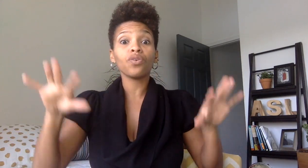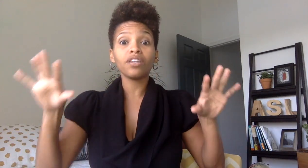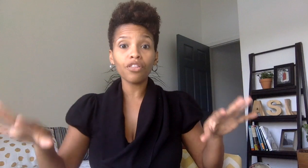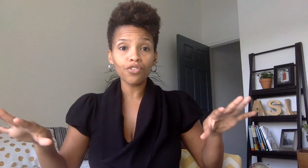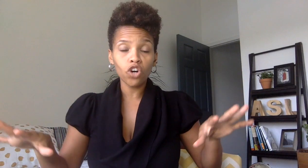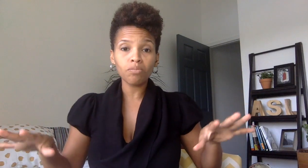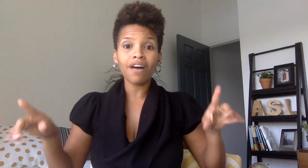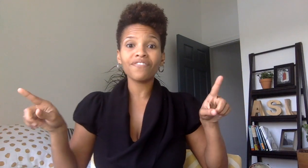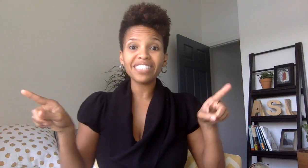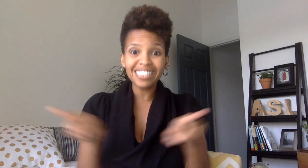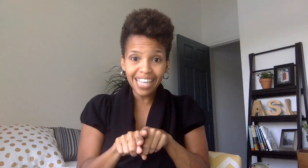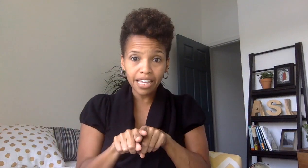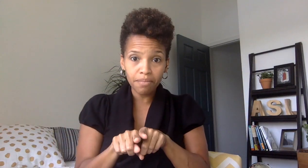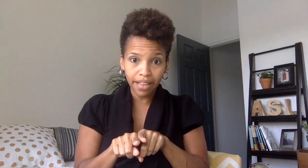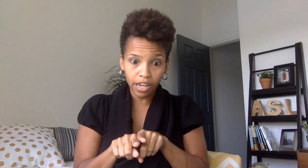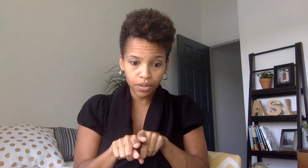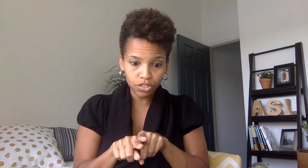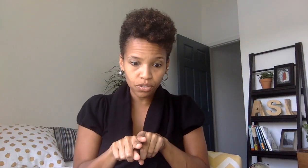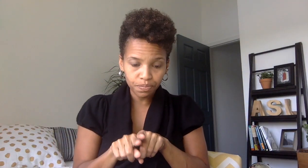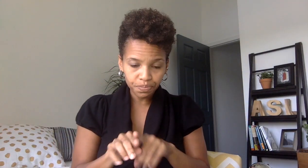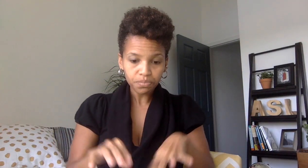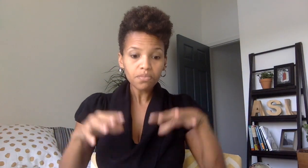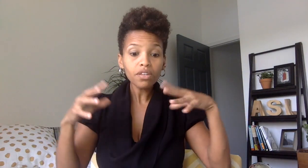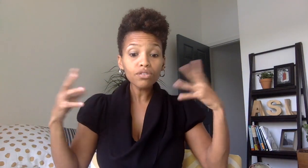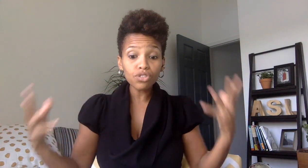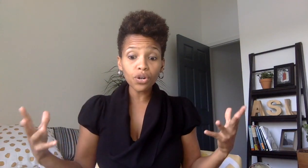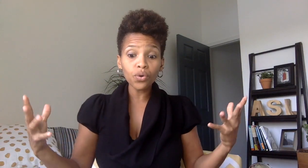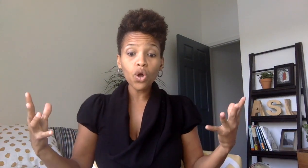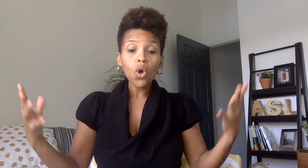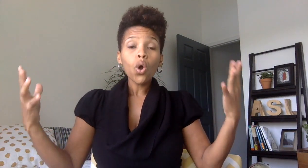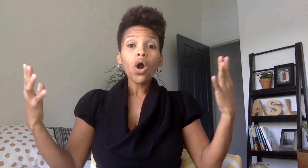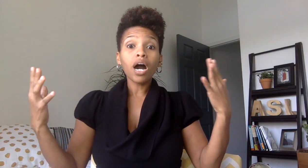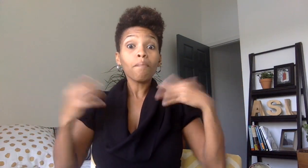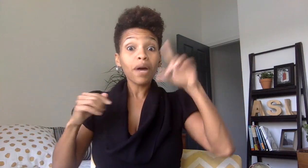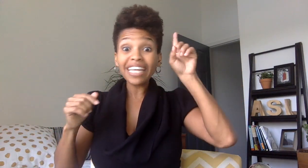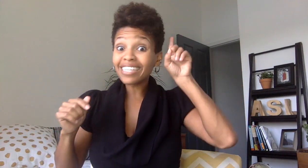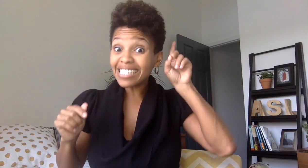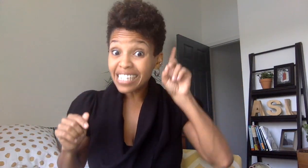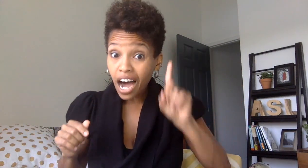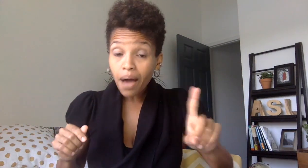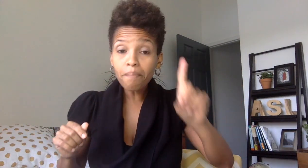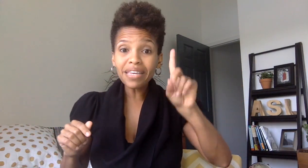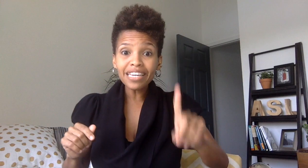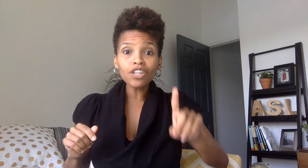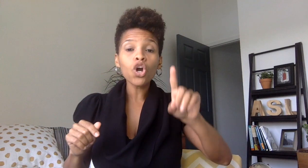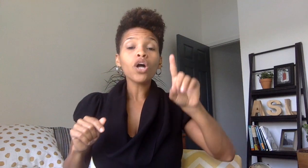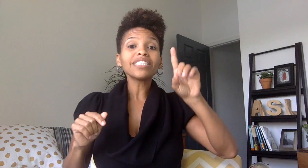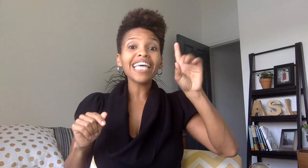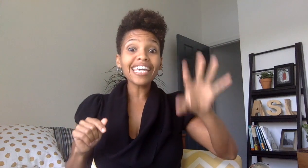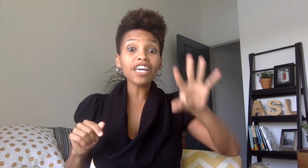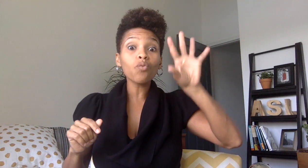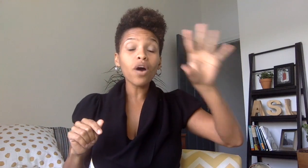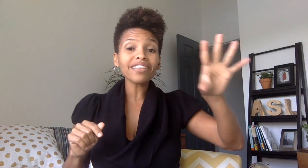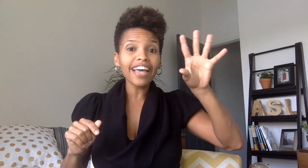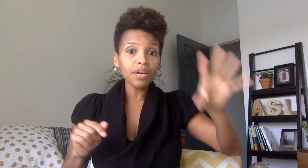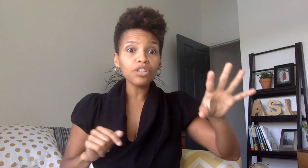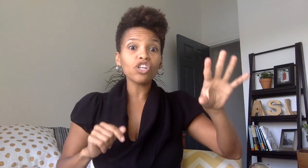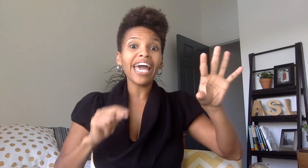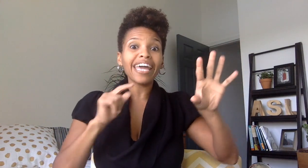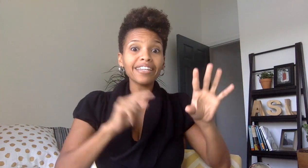another form of the same language so but it does not mean taking one language and